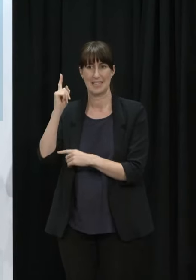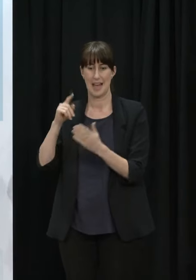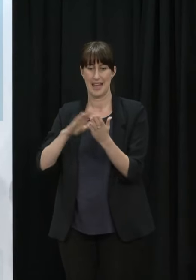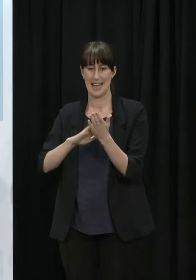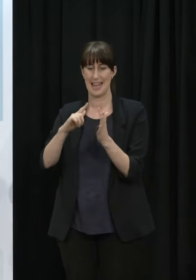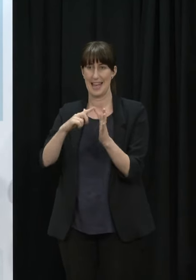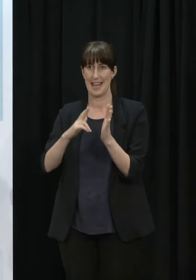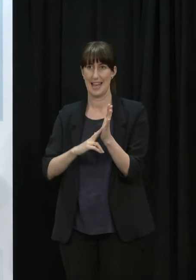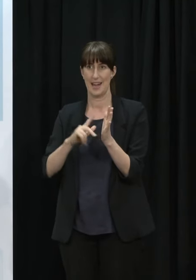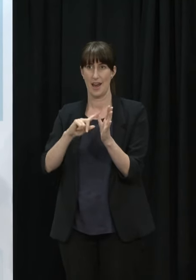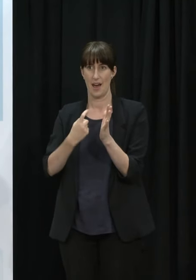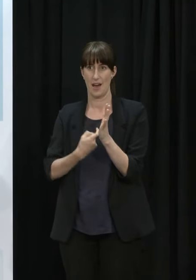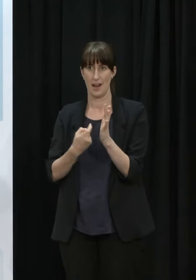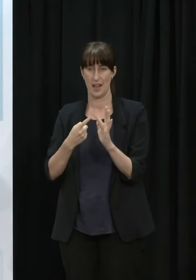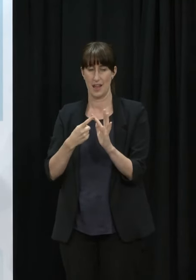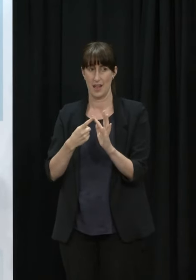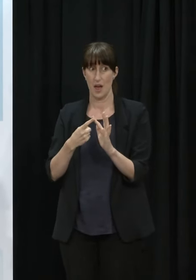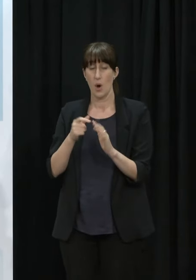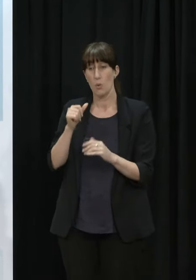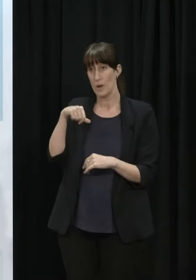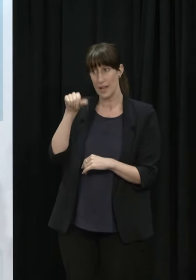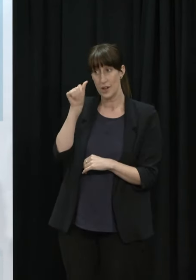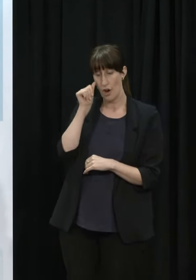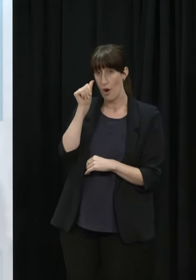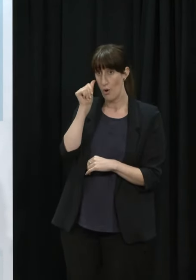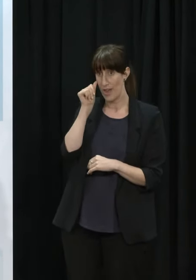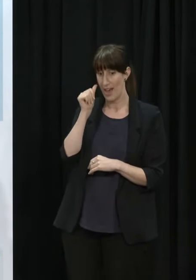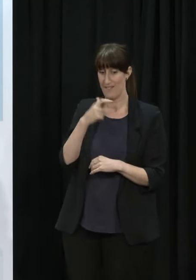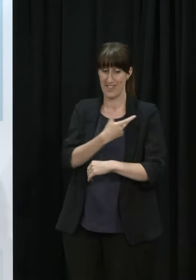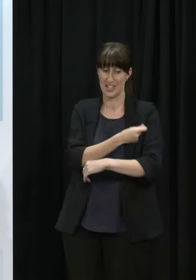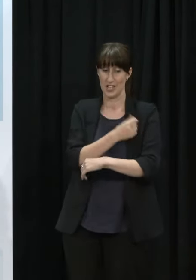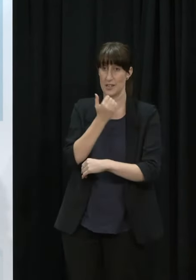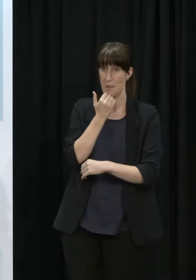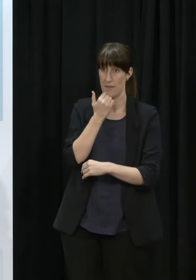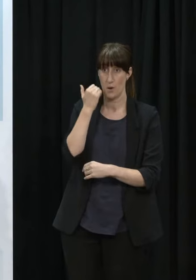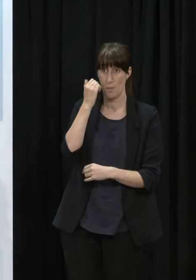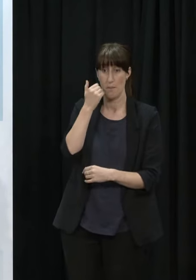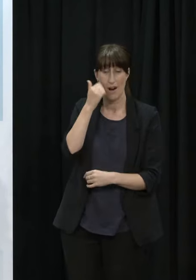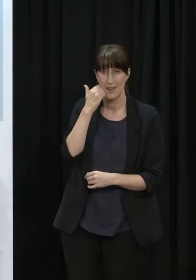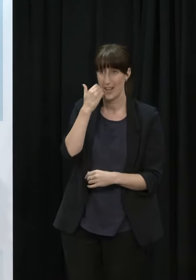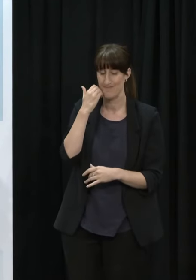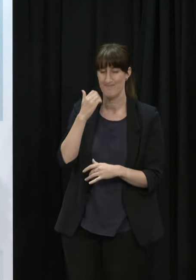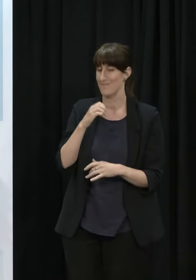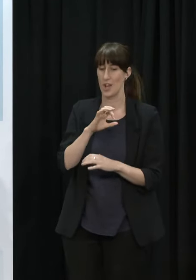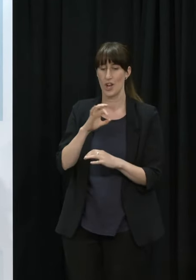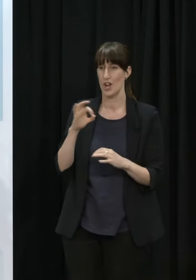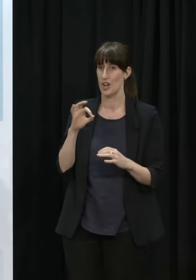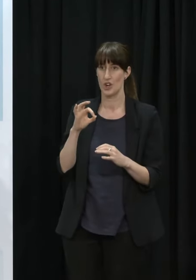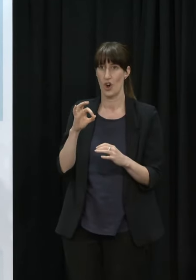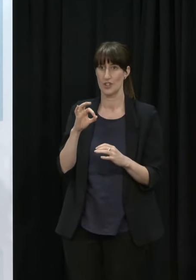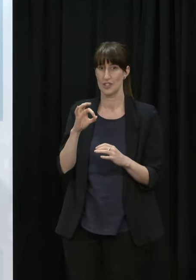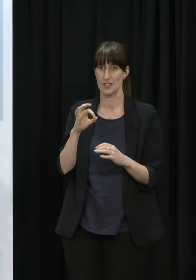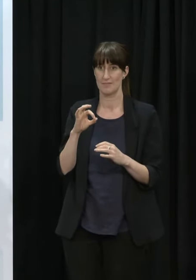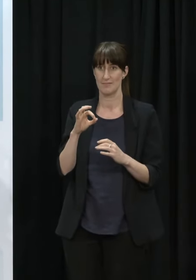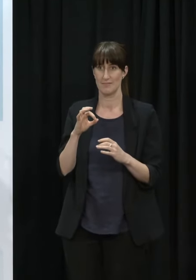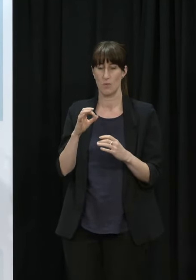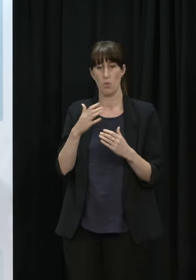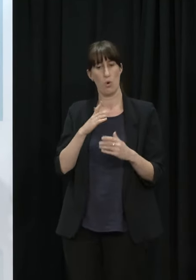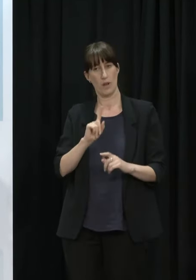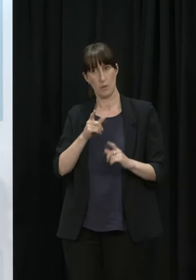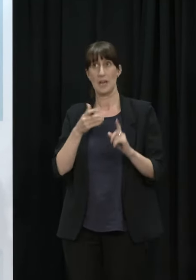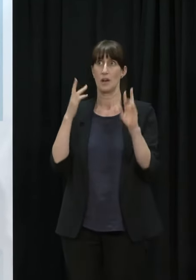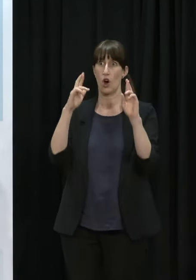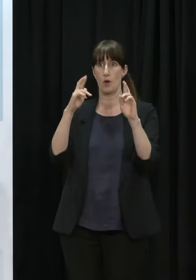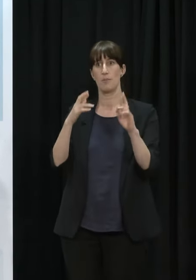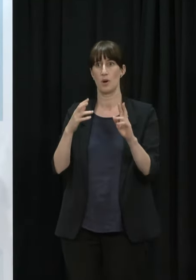rate amongst Māori that we want to have we have an opportunity with the rollout of our 5 to 11 year old vaccines to do things a little bit